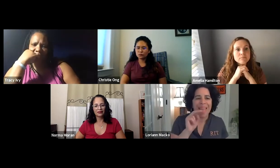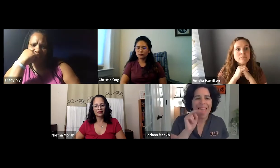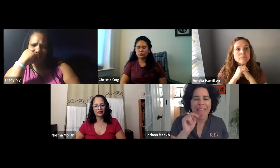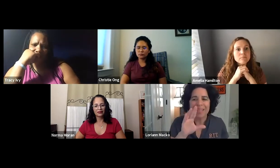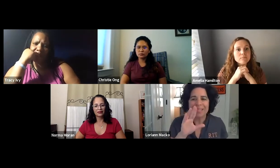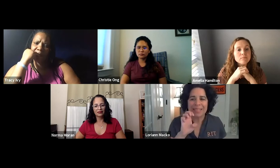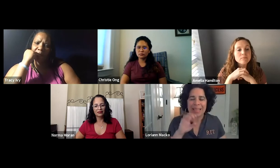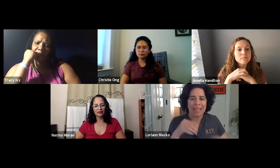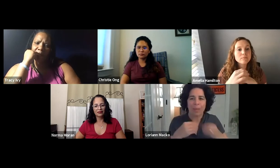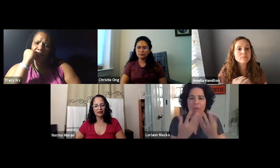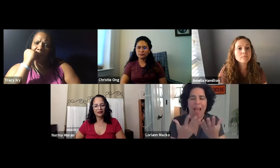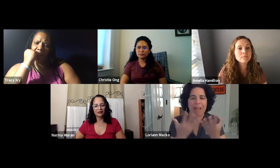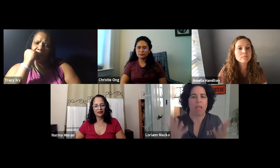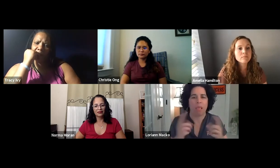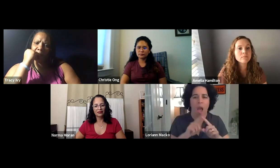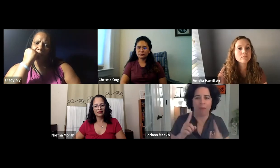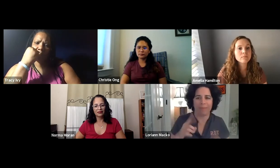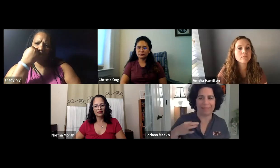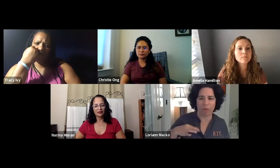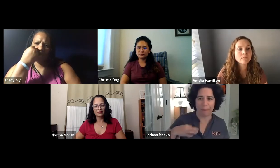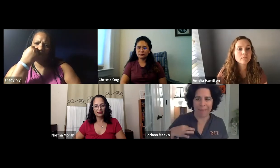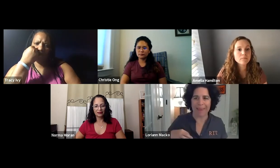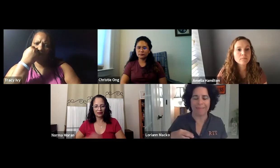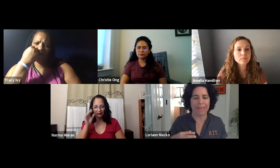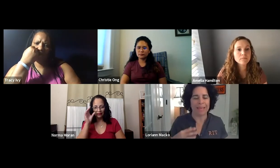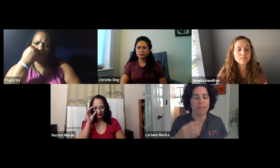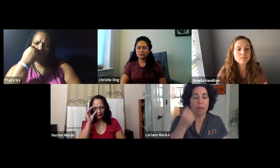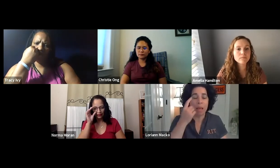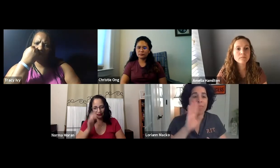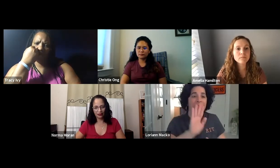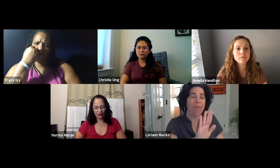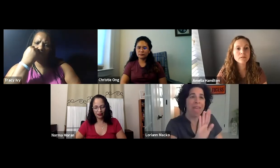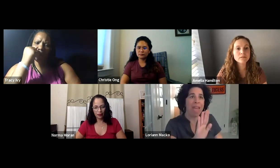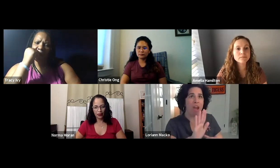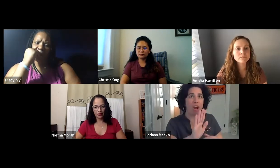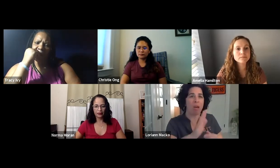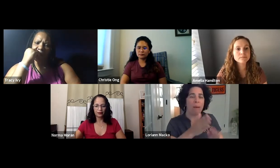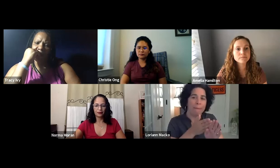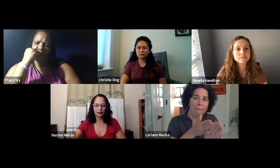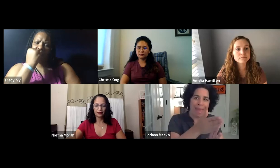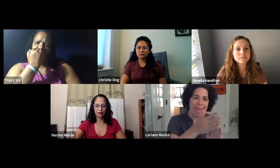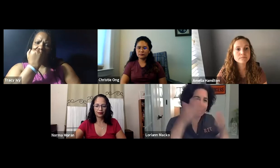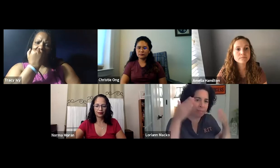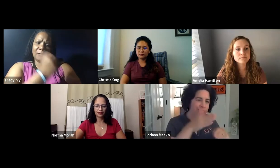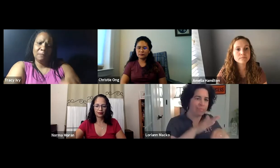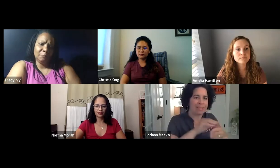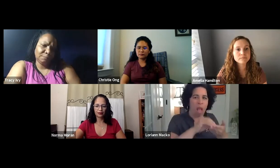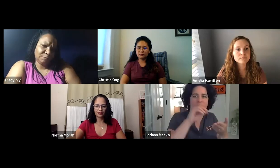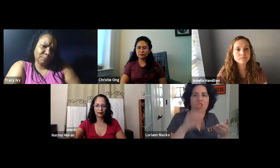newer positions? Sure. NCE provides a lot of benefits. Now, their main